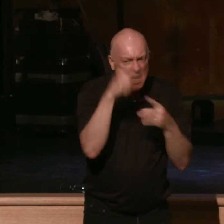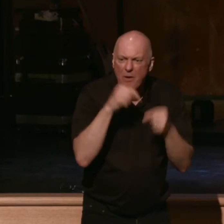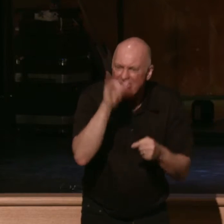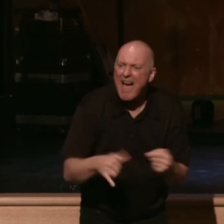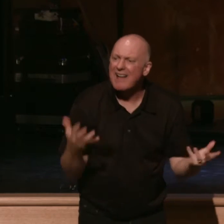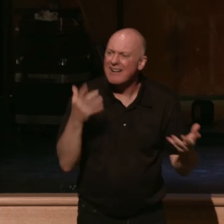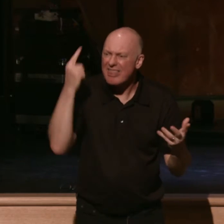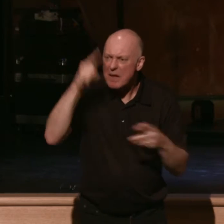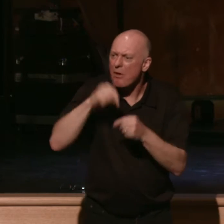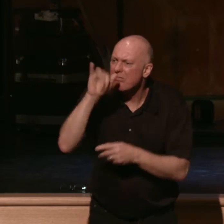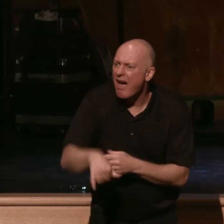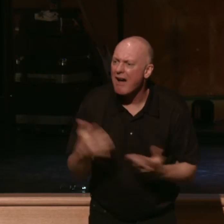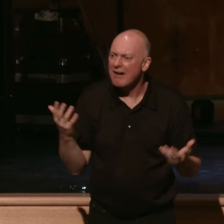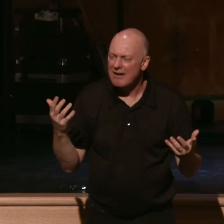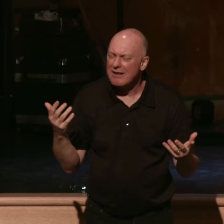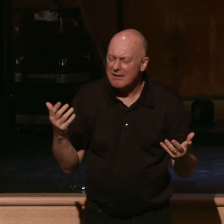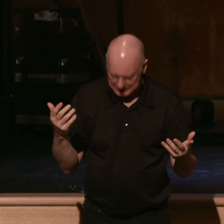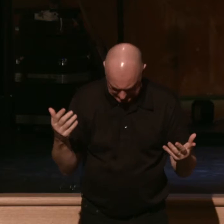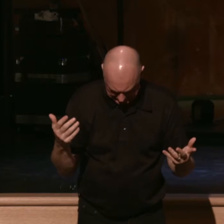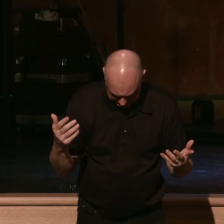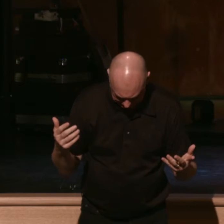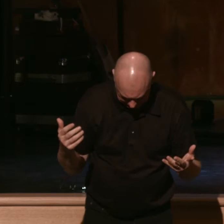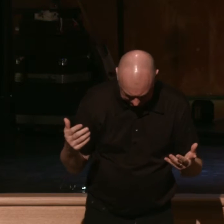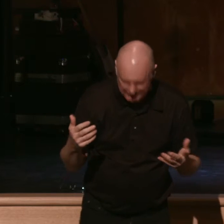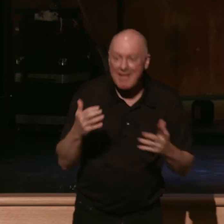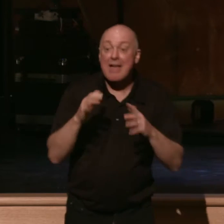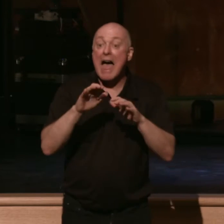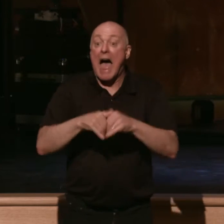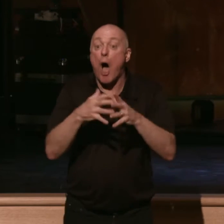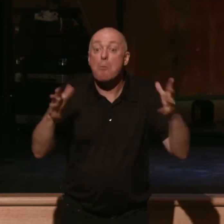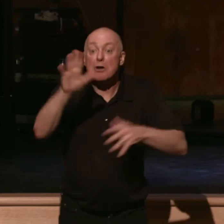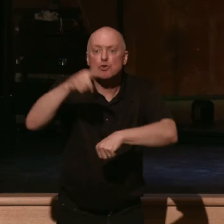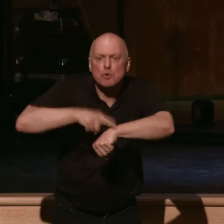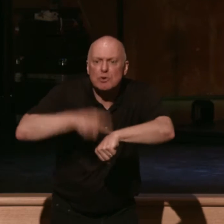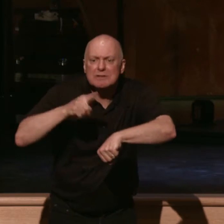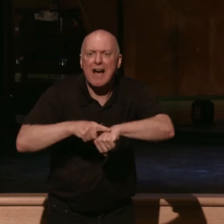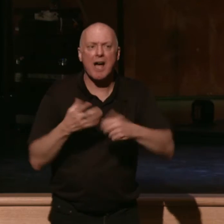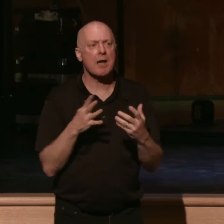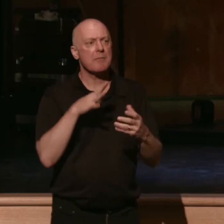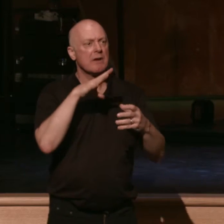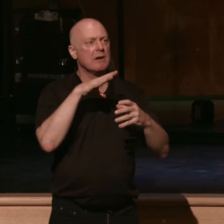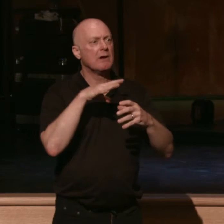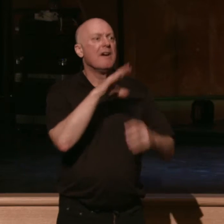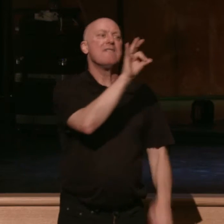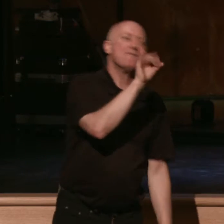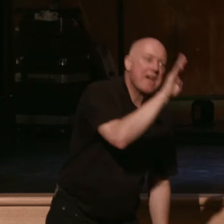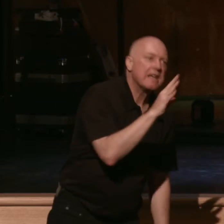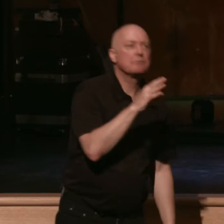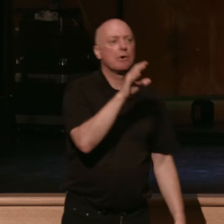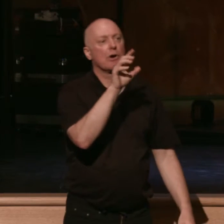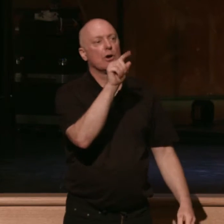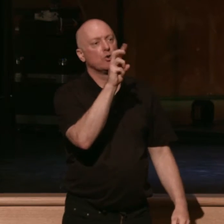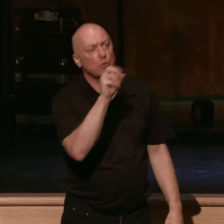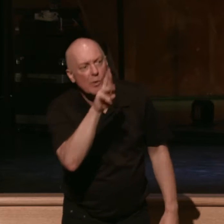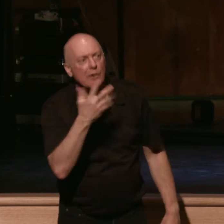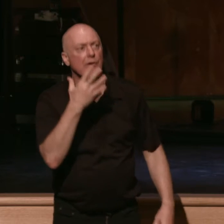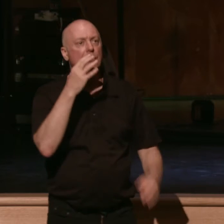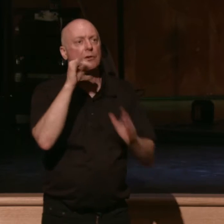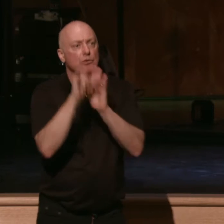Think about this. How much of your time is spent in social media looking at other people's lives, leaving you